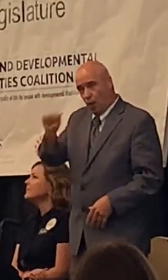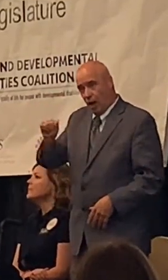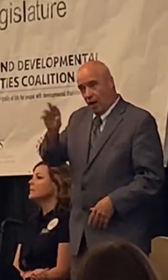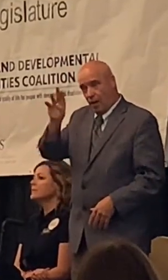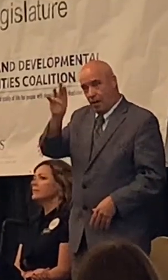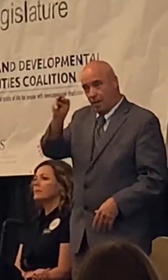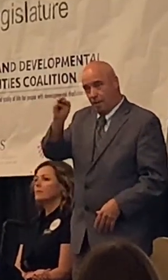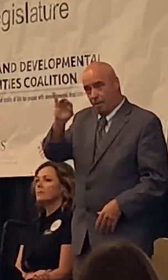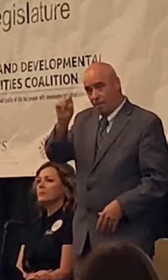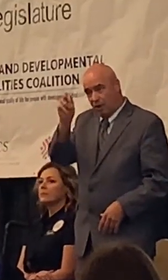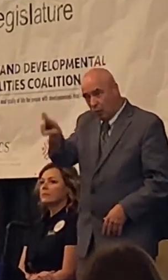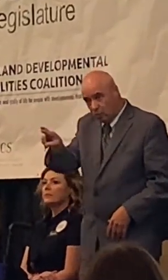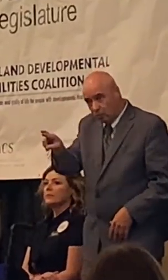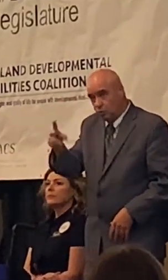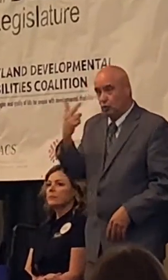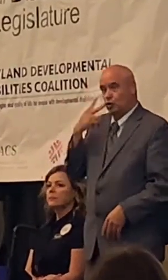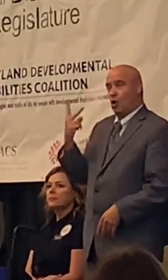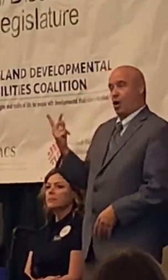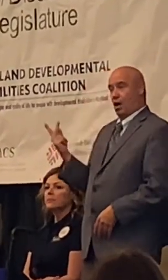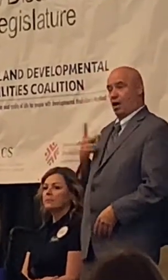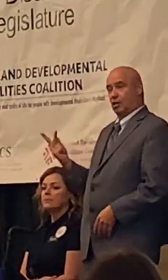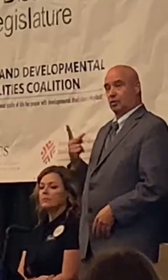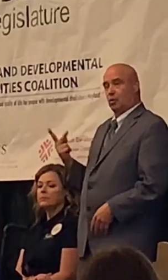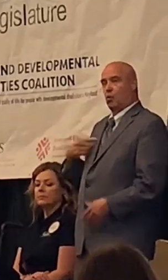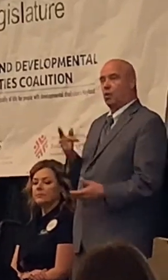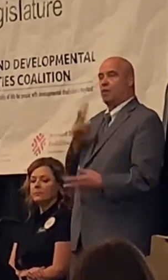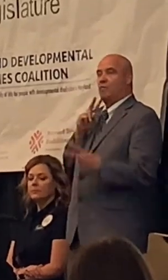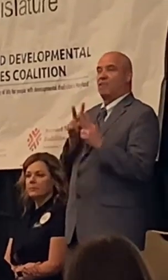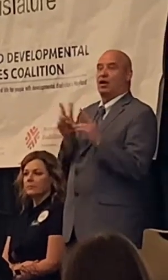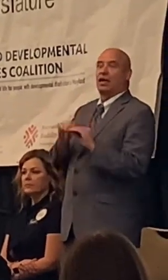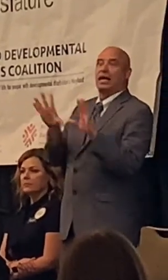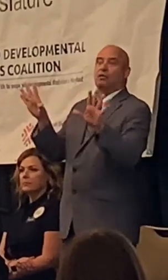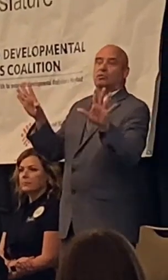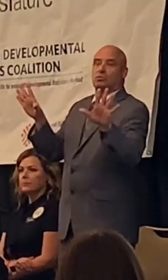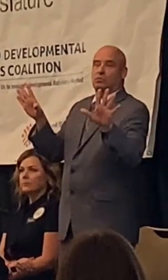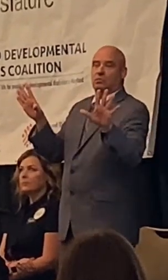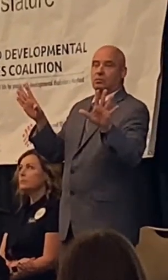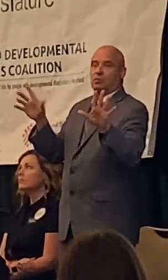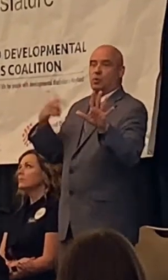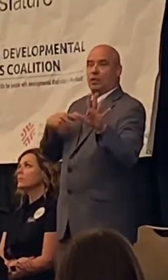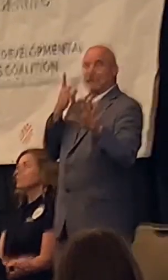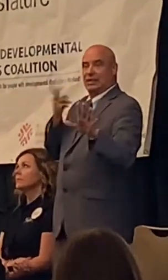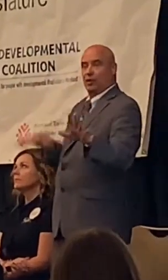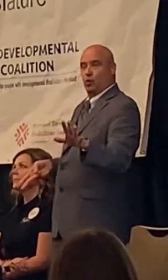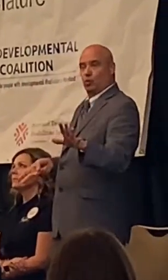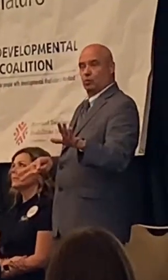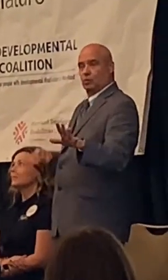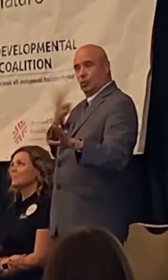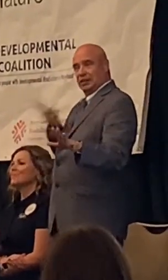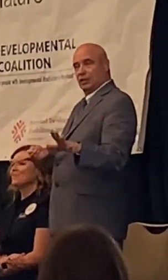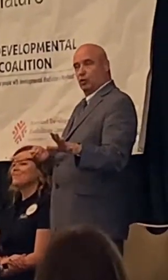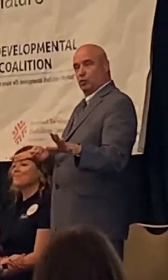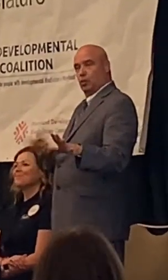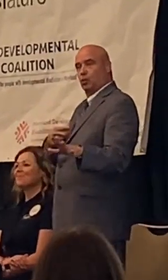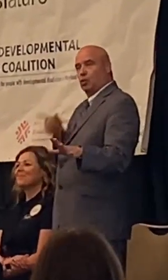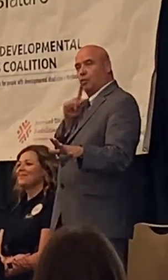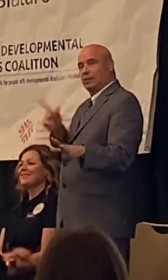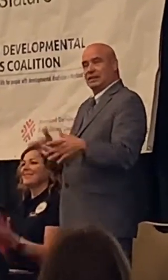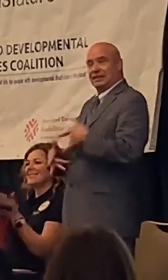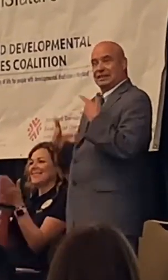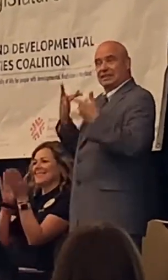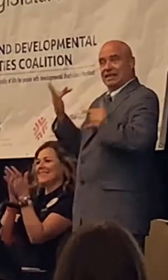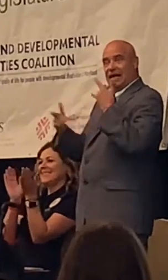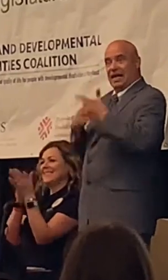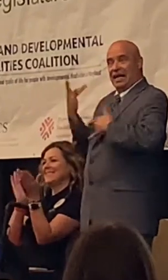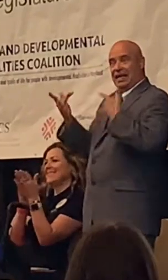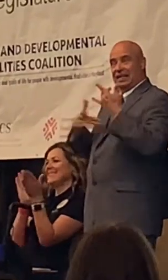You saw us. But we want to be very clear. We see you. And we are so excited to